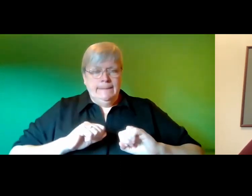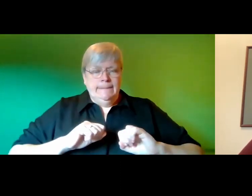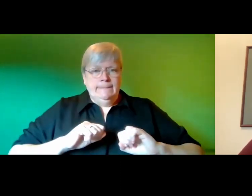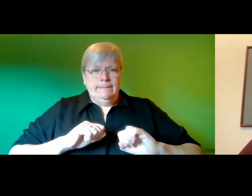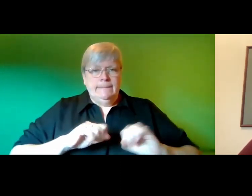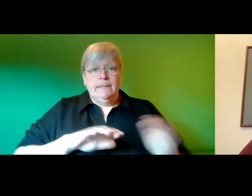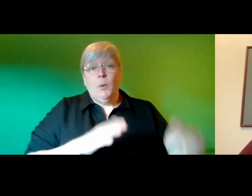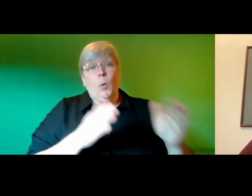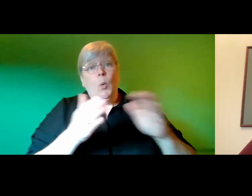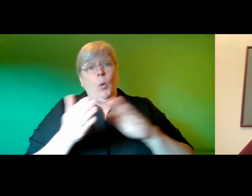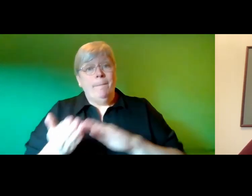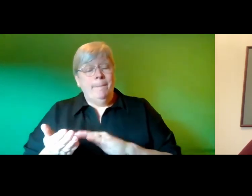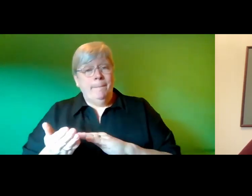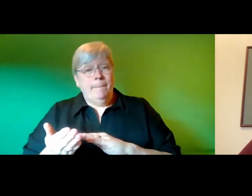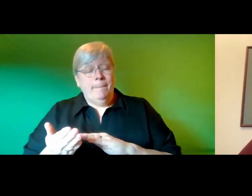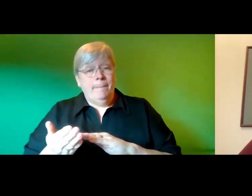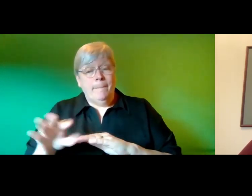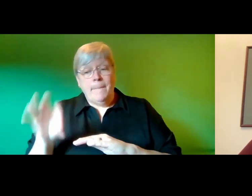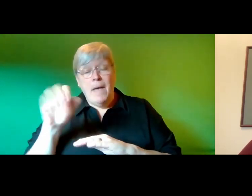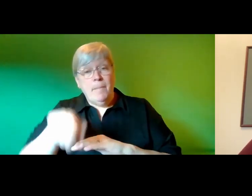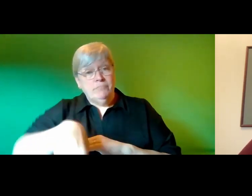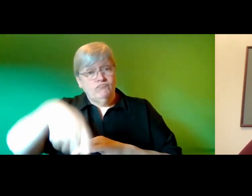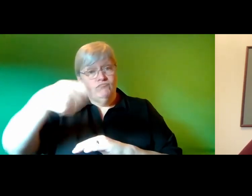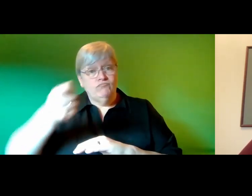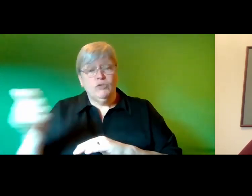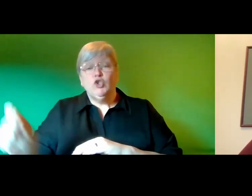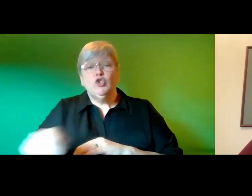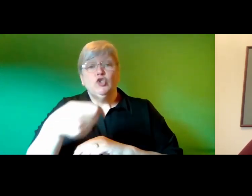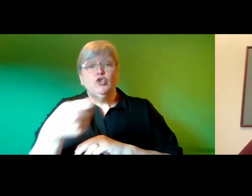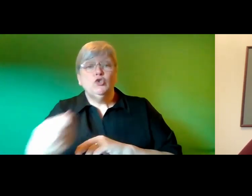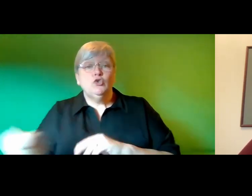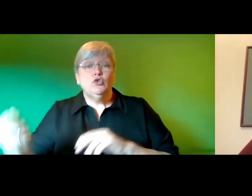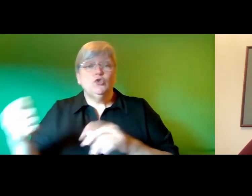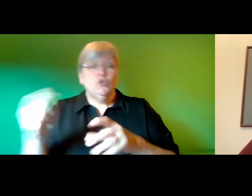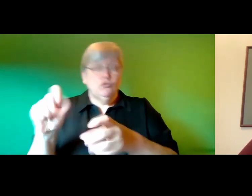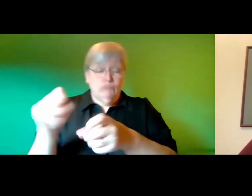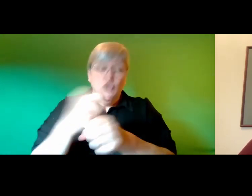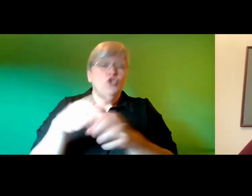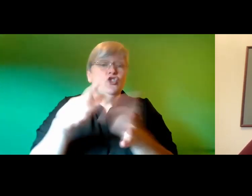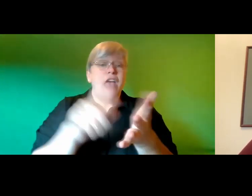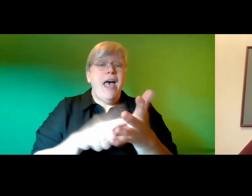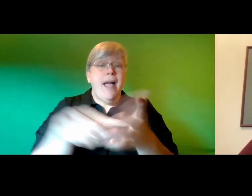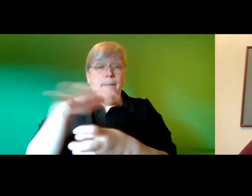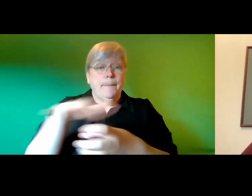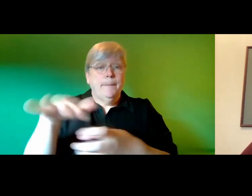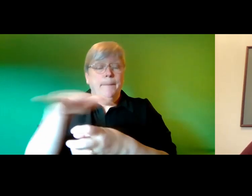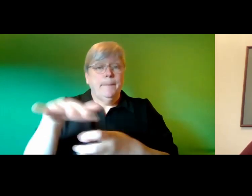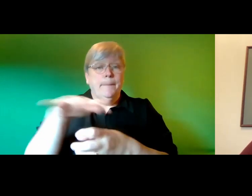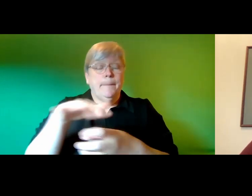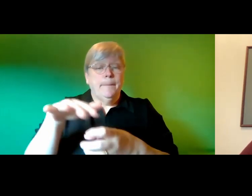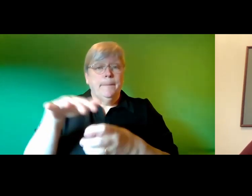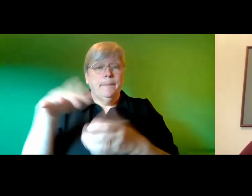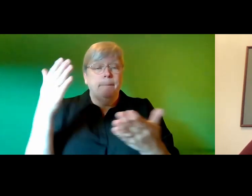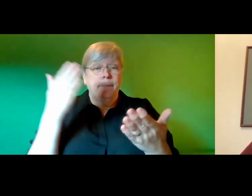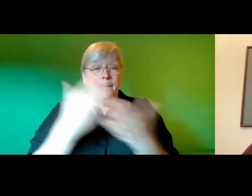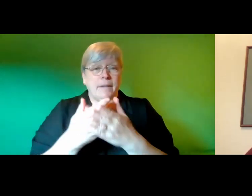to katie picking up the probe and squeezing onto it a generous amount of lubricating gel that exits its tube